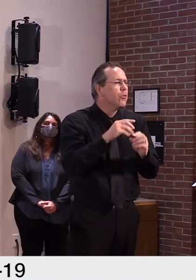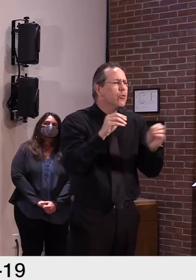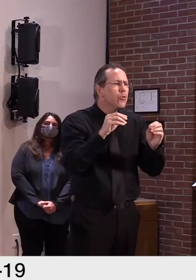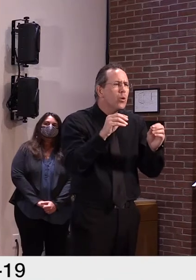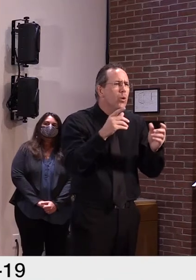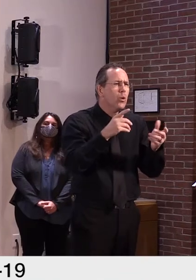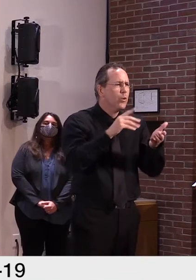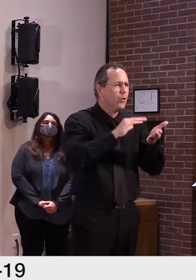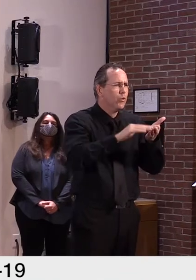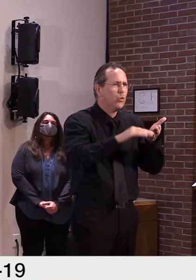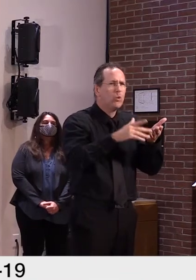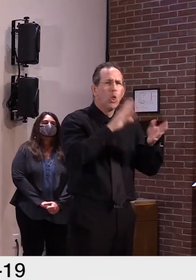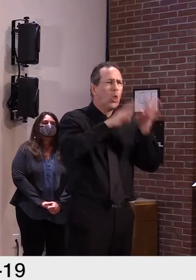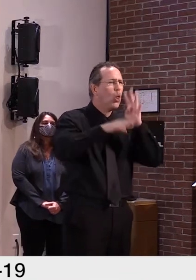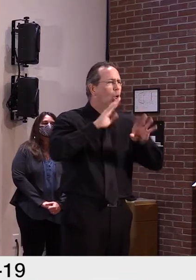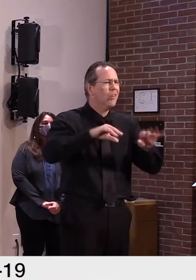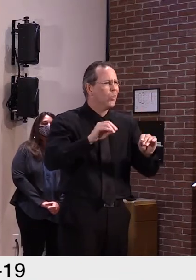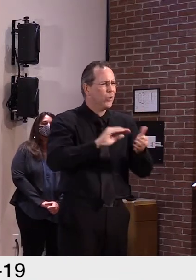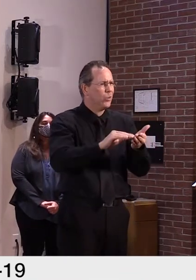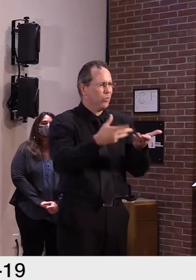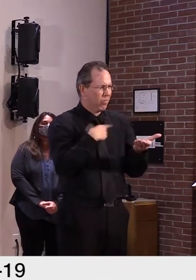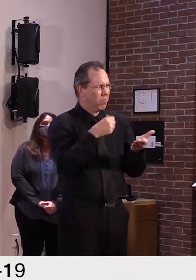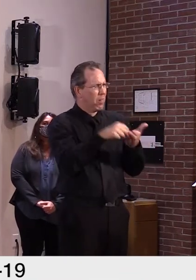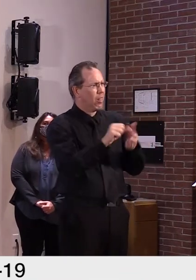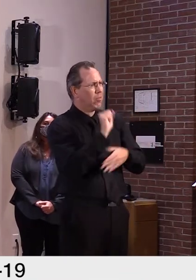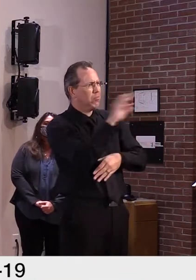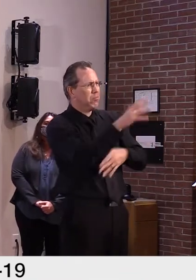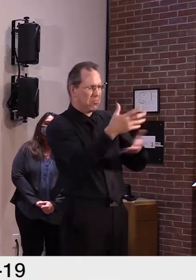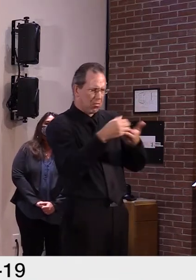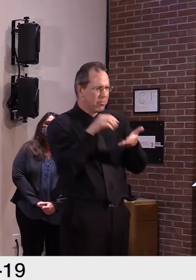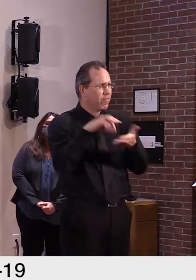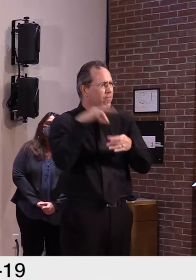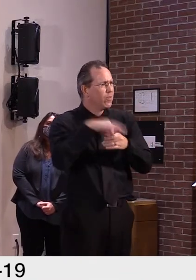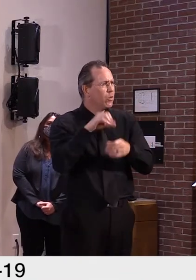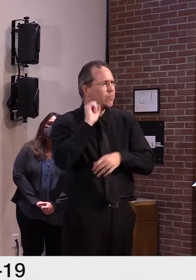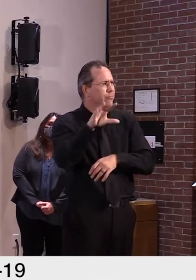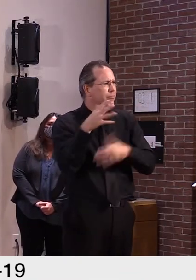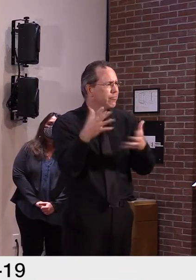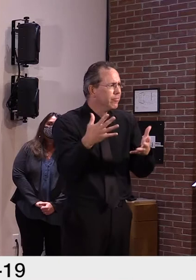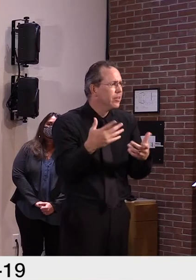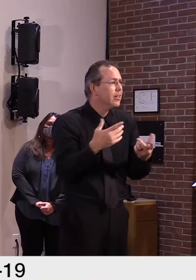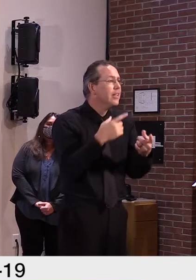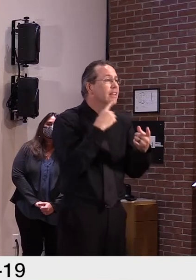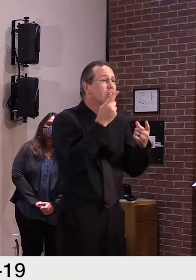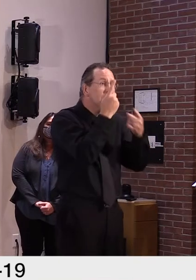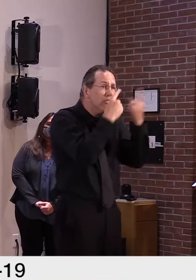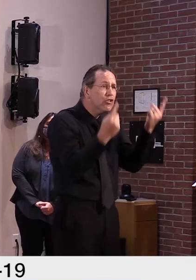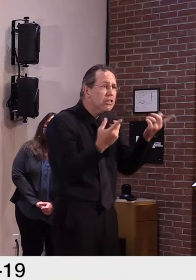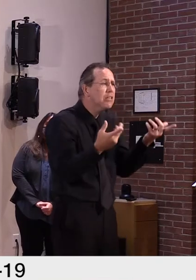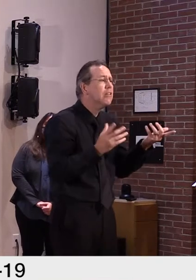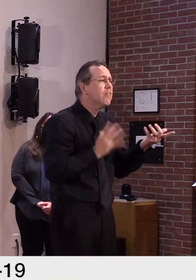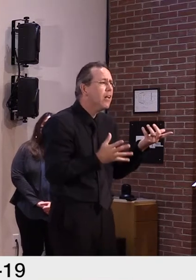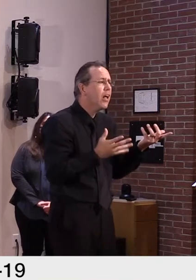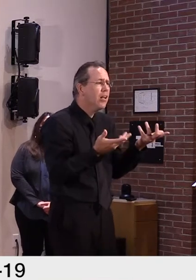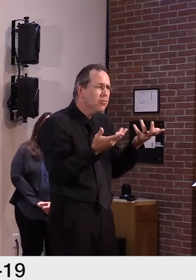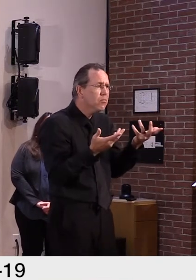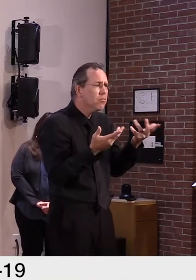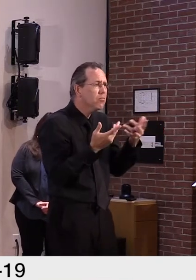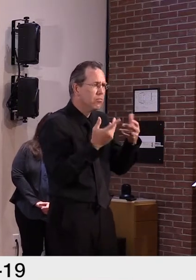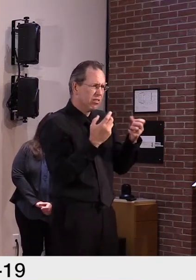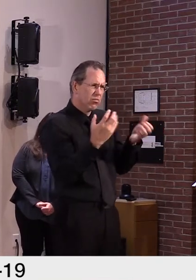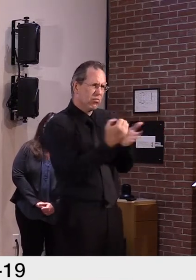and vote. If you don't agree with the direction we're going in right now, take advantage of that. Or if you